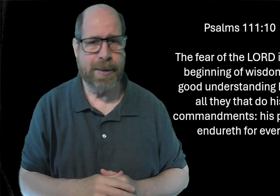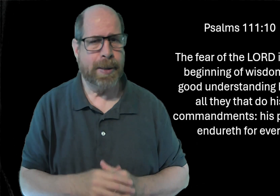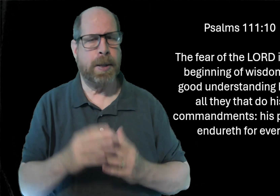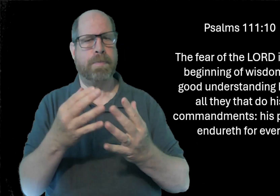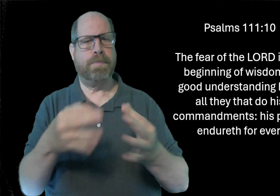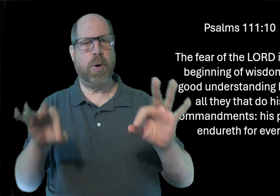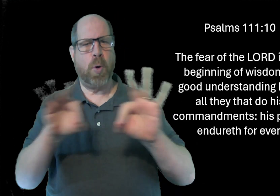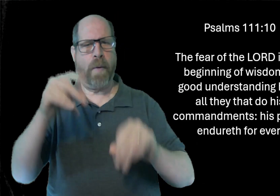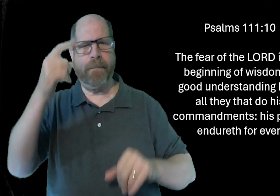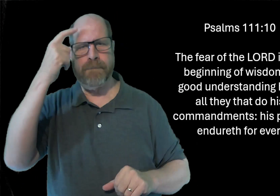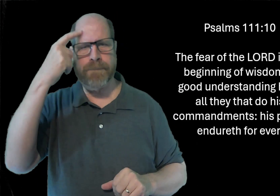It's important.